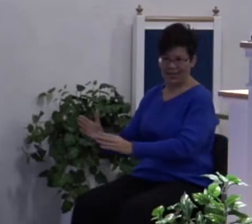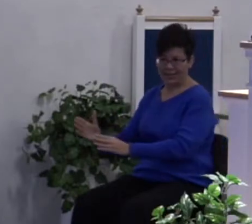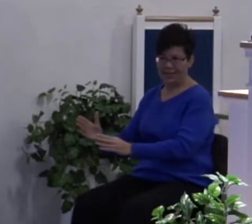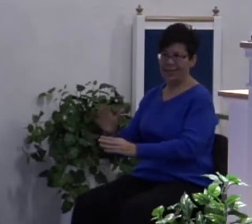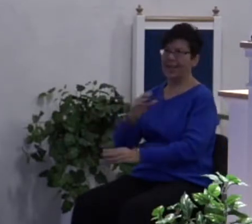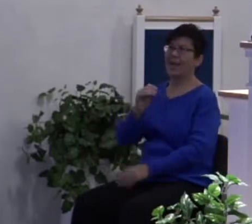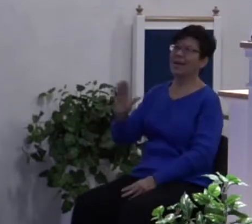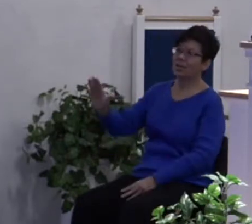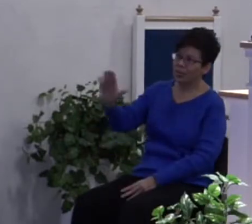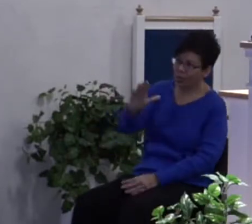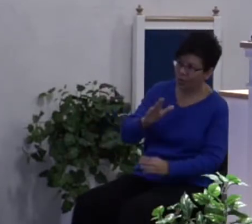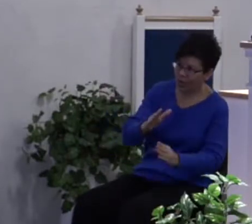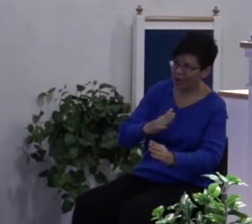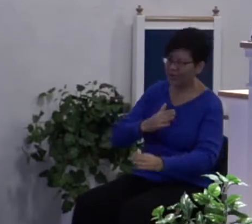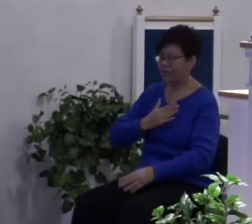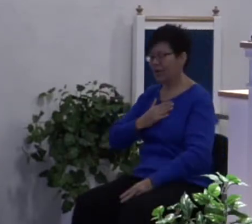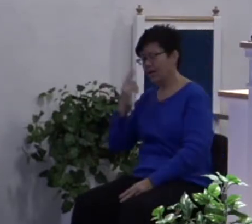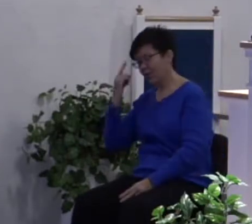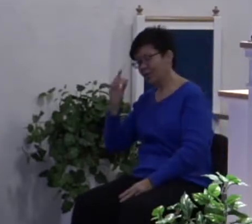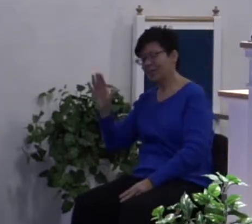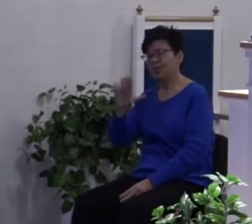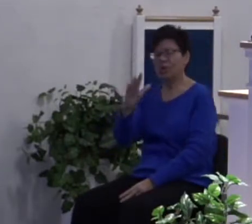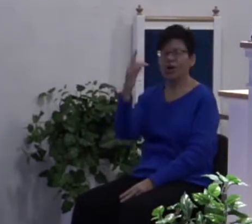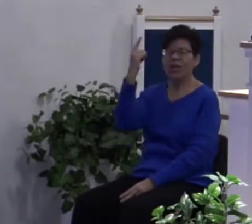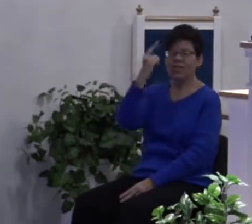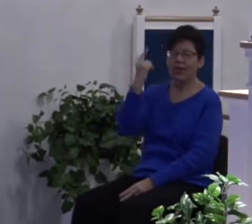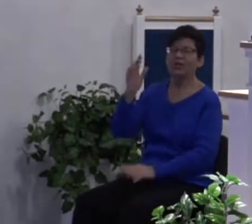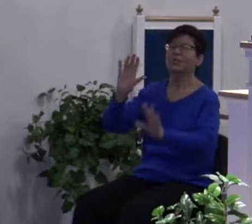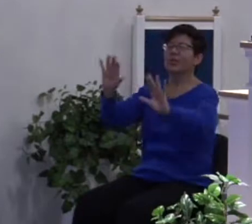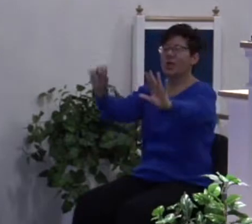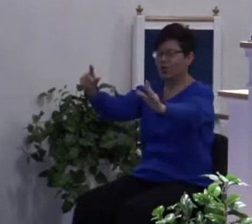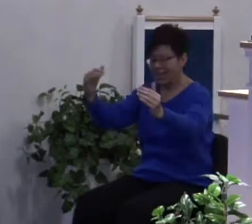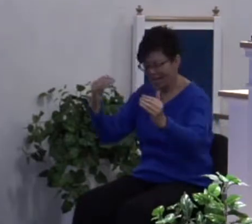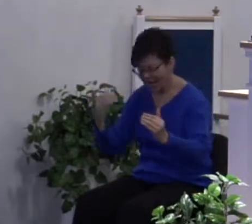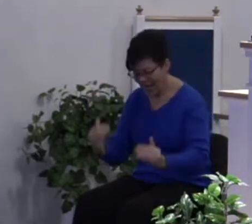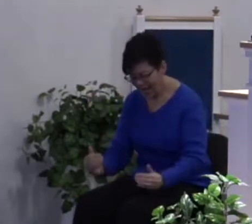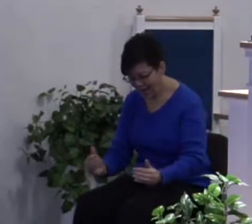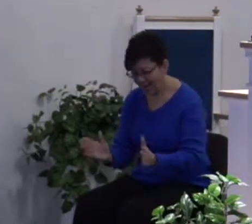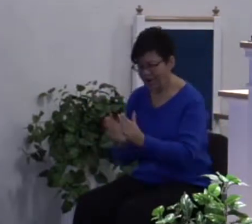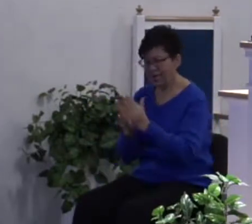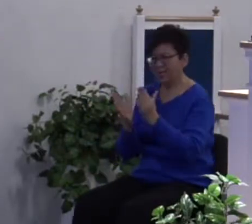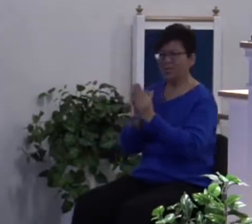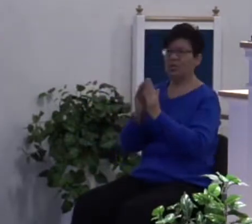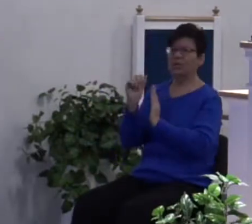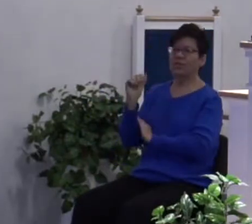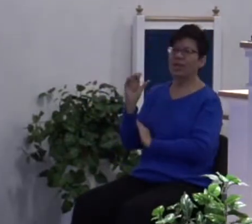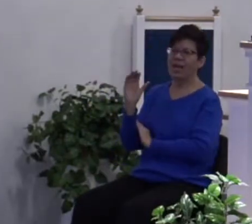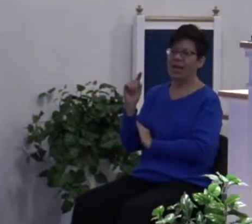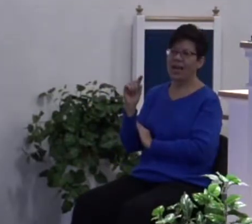ways and my thoughts than your thoughts. Now, the book of Acts chapter 13.